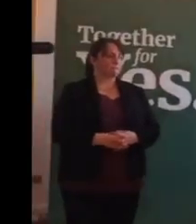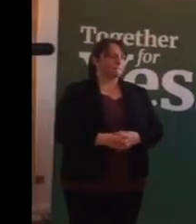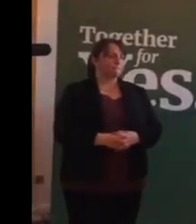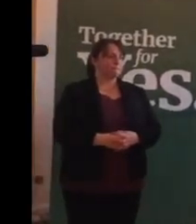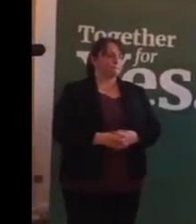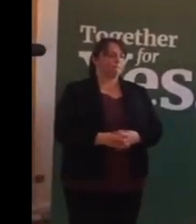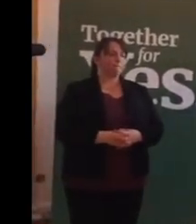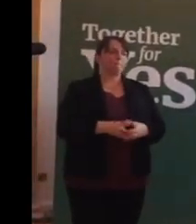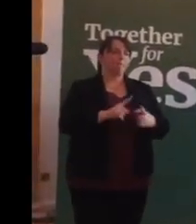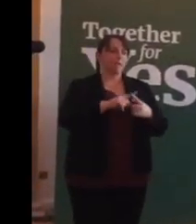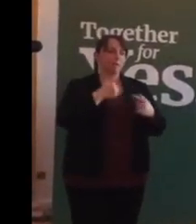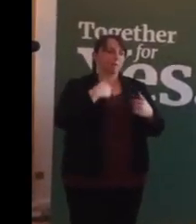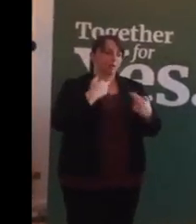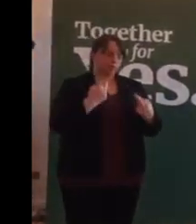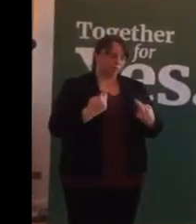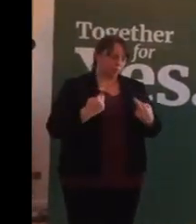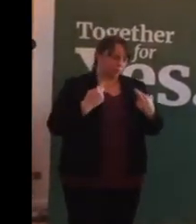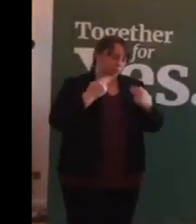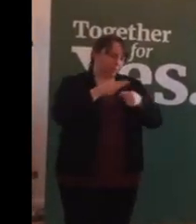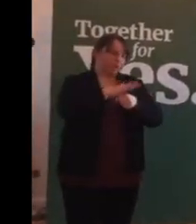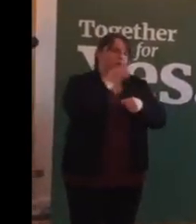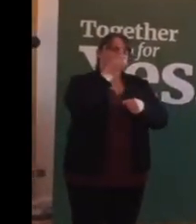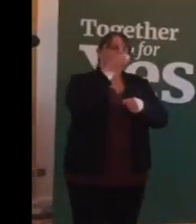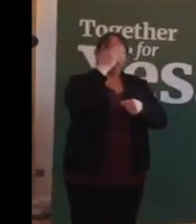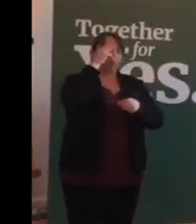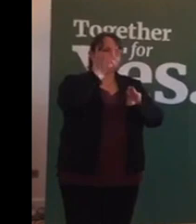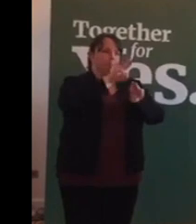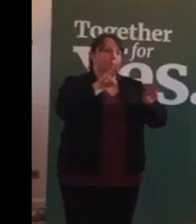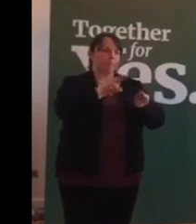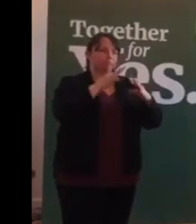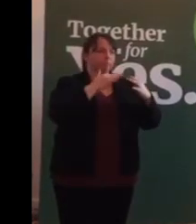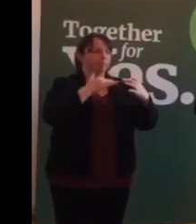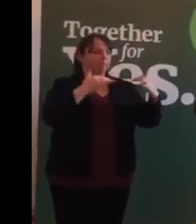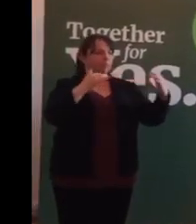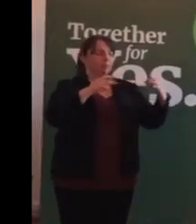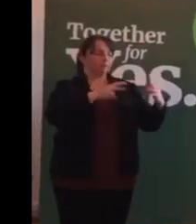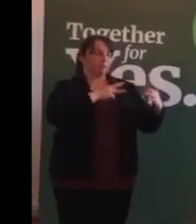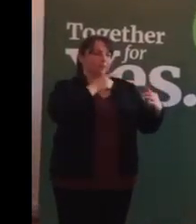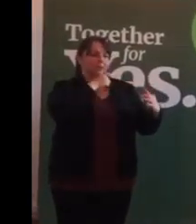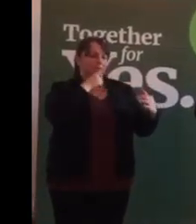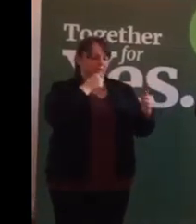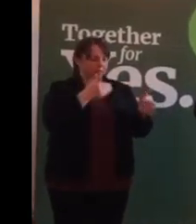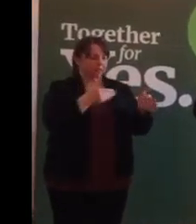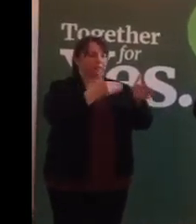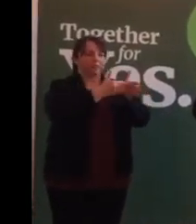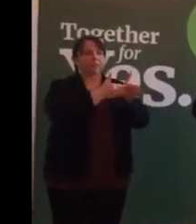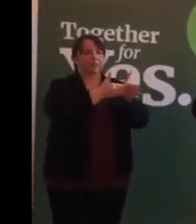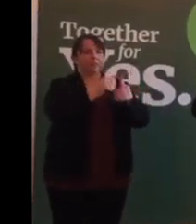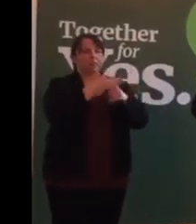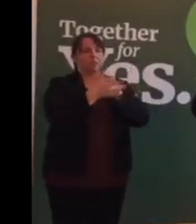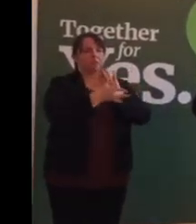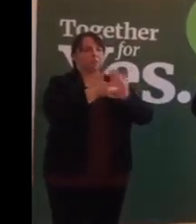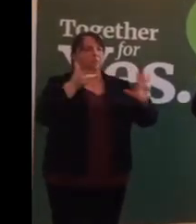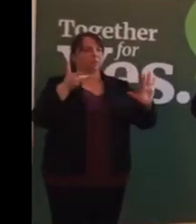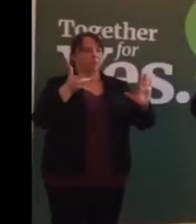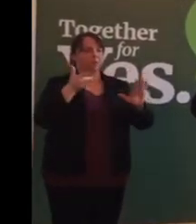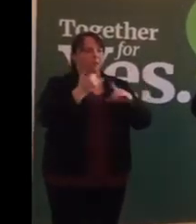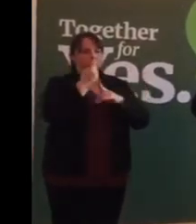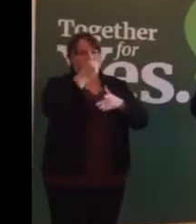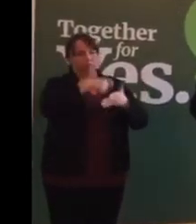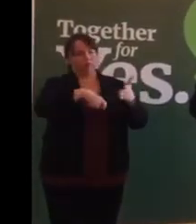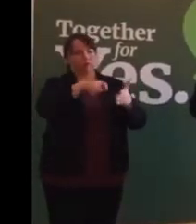And we respectfully ask the Irish people to say yes to repeal in the forthcoming amendment referendum.